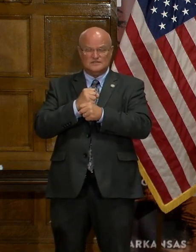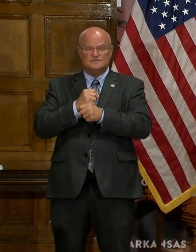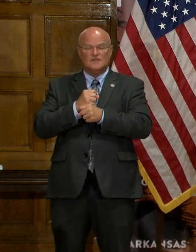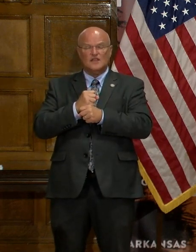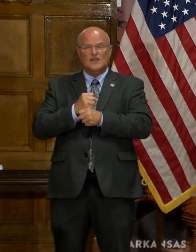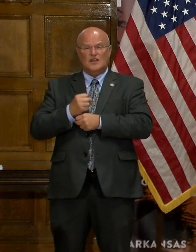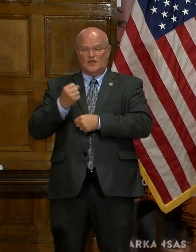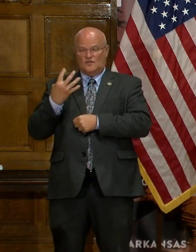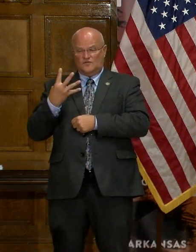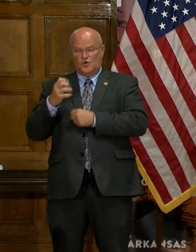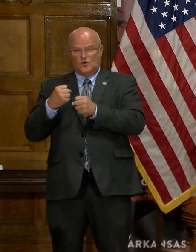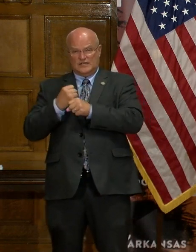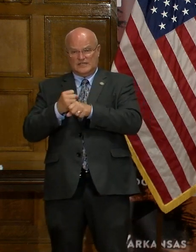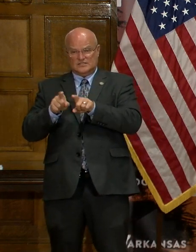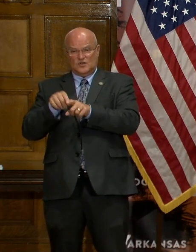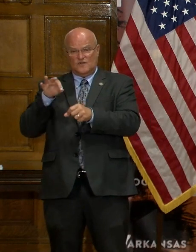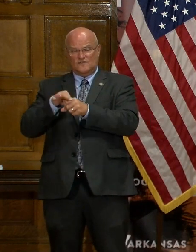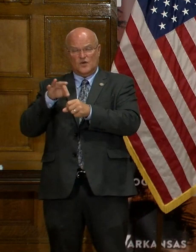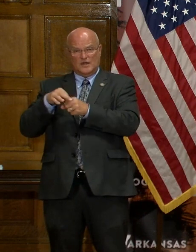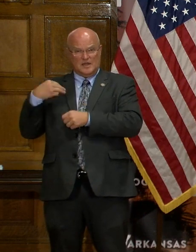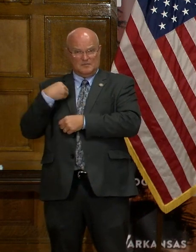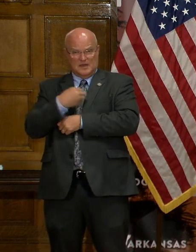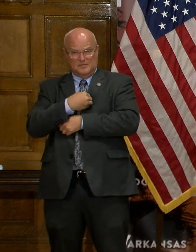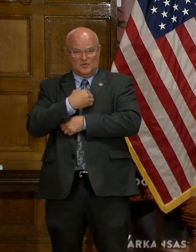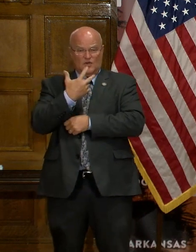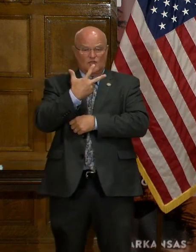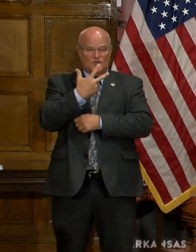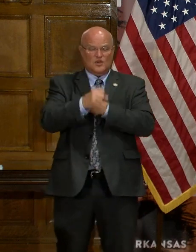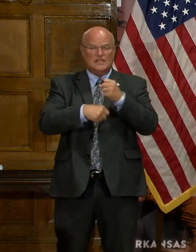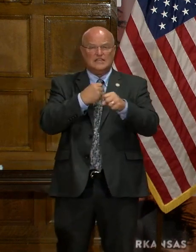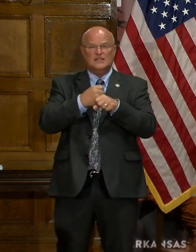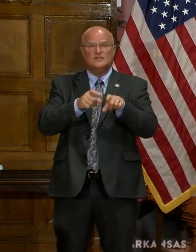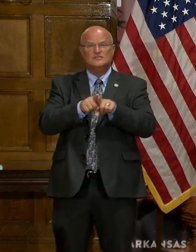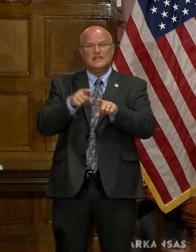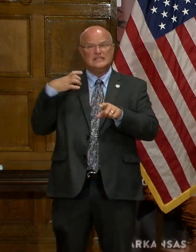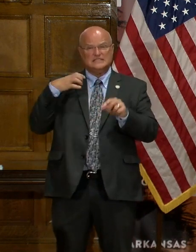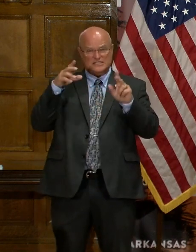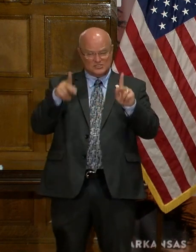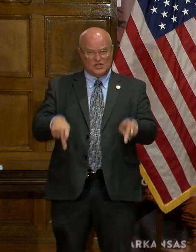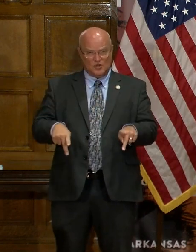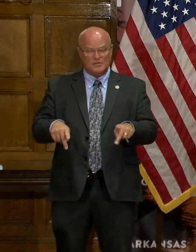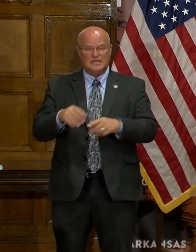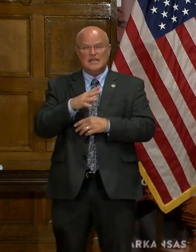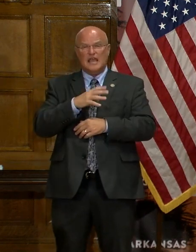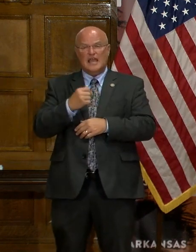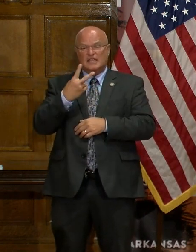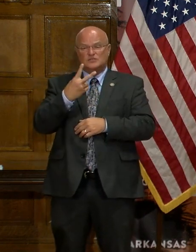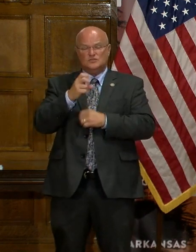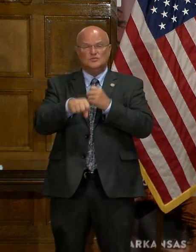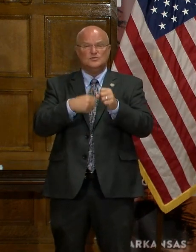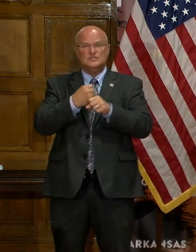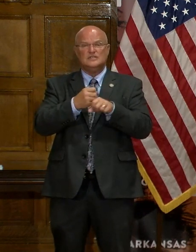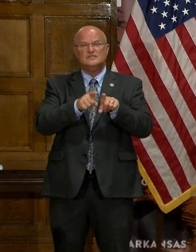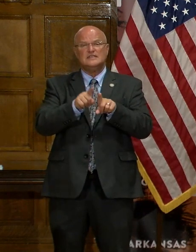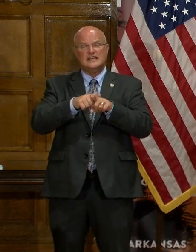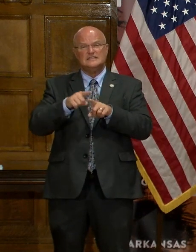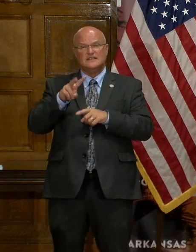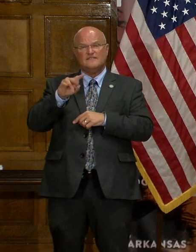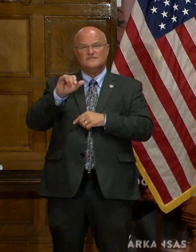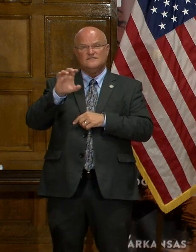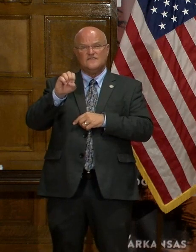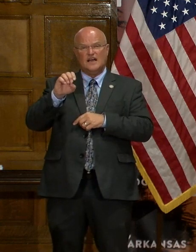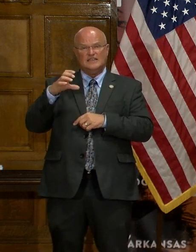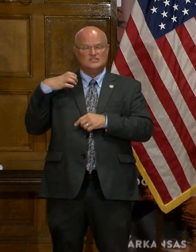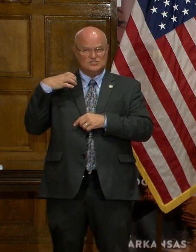years as a as a regular voting member, three years as a chairman, and two years as vice chairman.